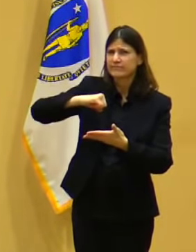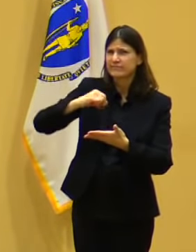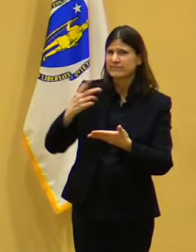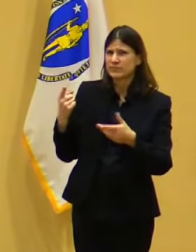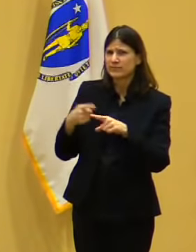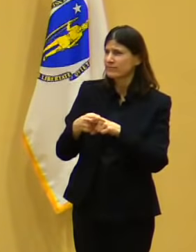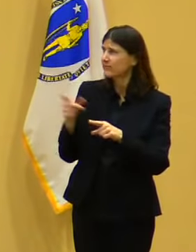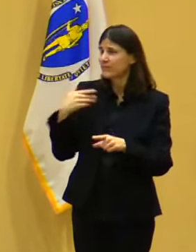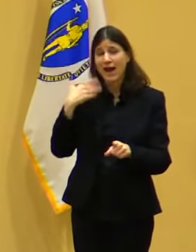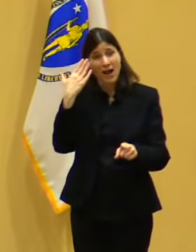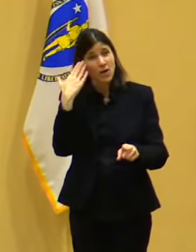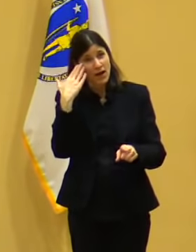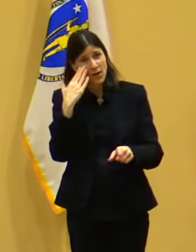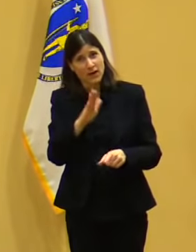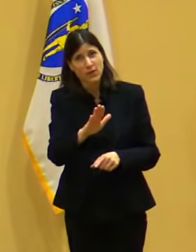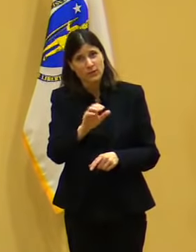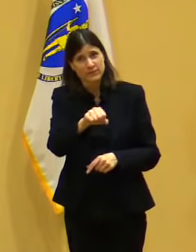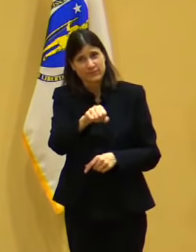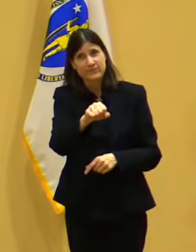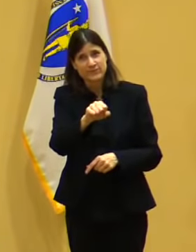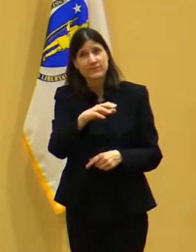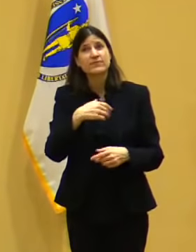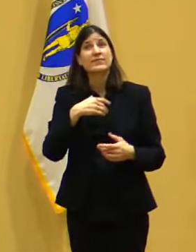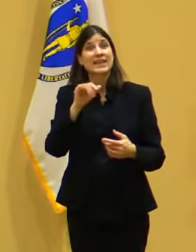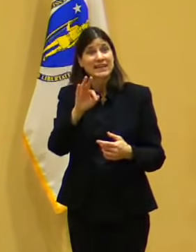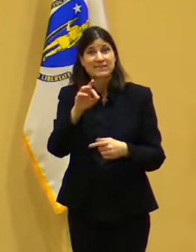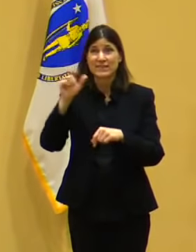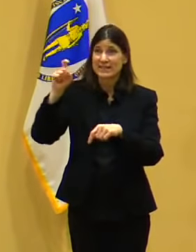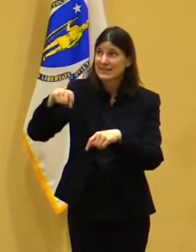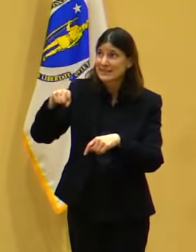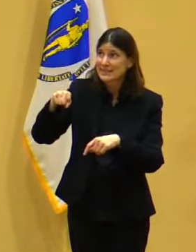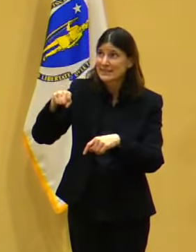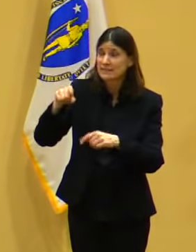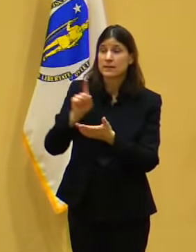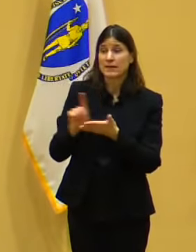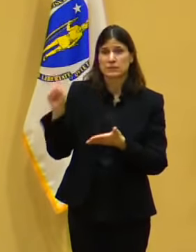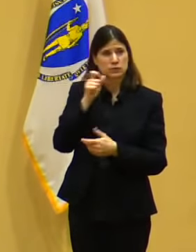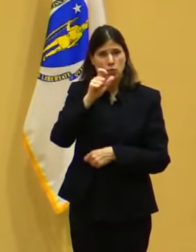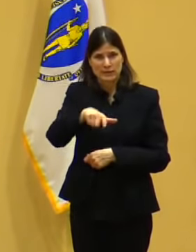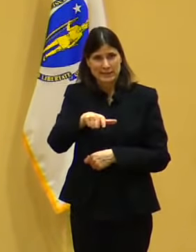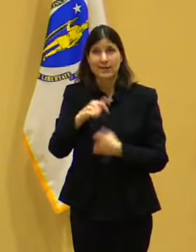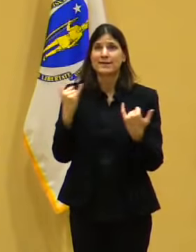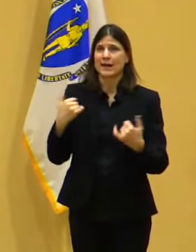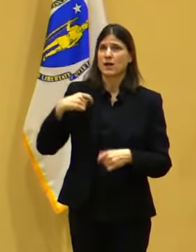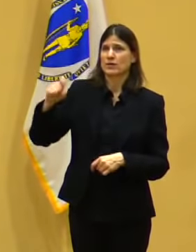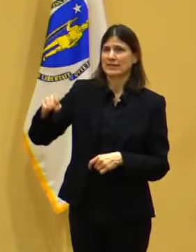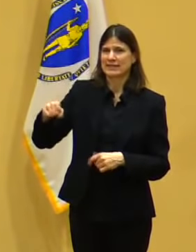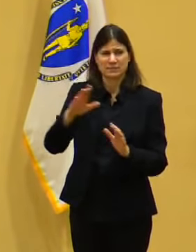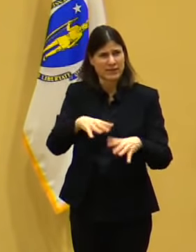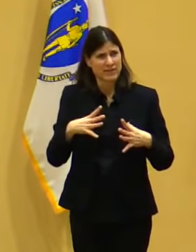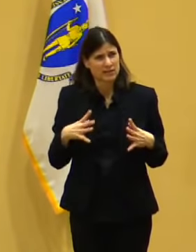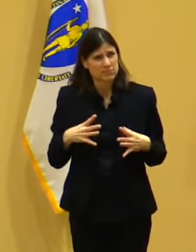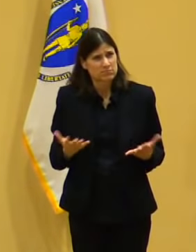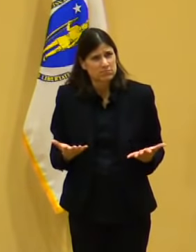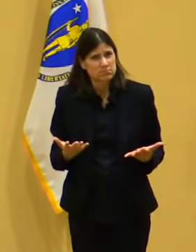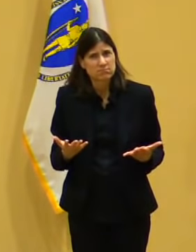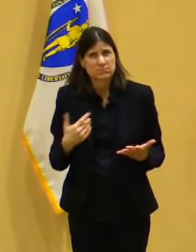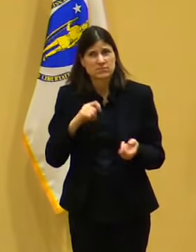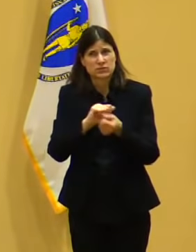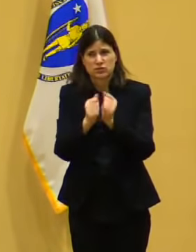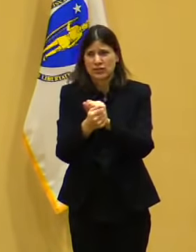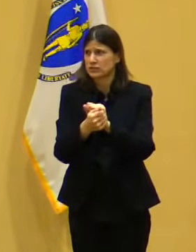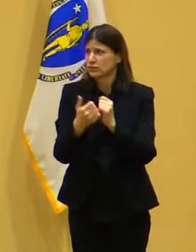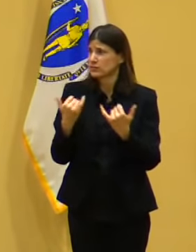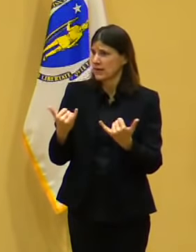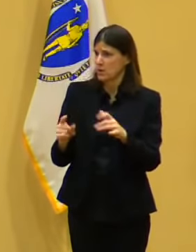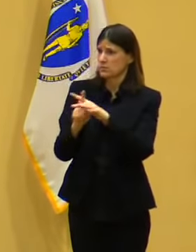that. For a week and a half we didn't do it. And now we are. I don't understand what the difference is. I mean, we said we would use